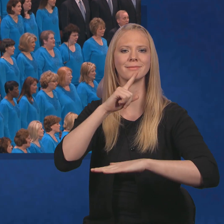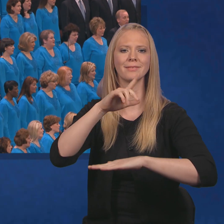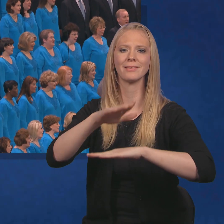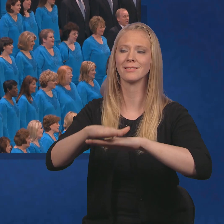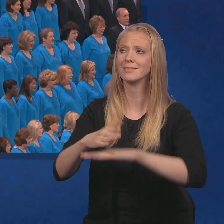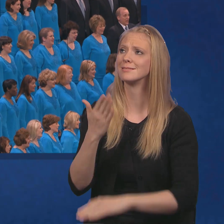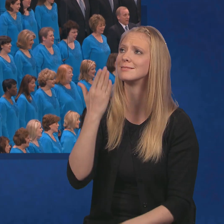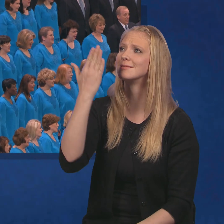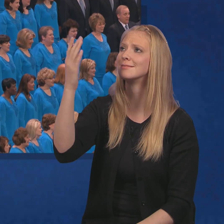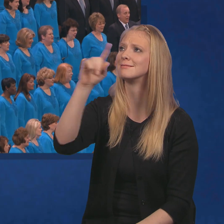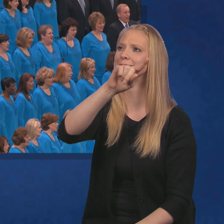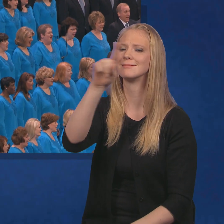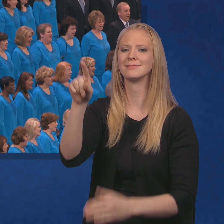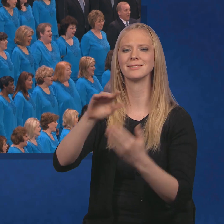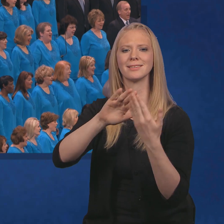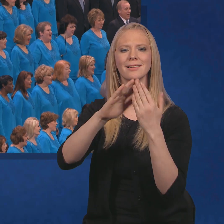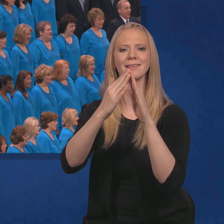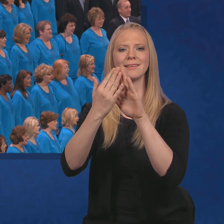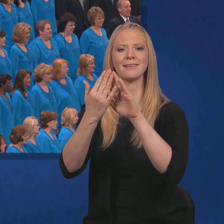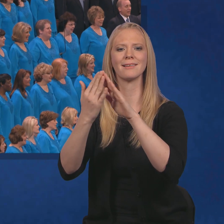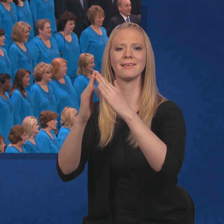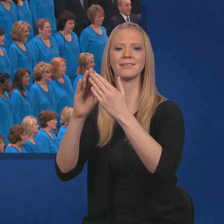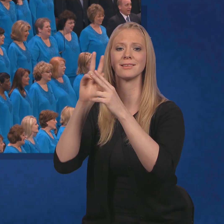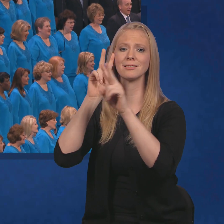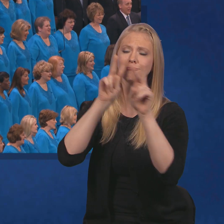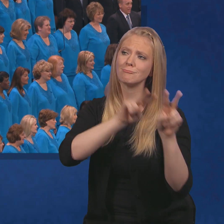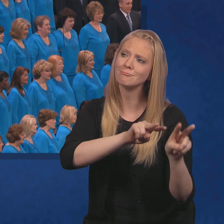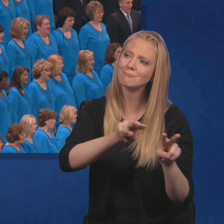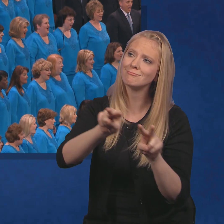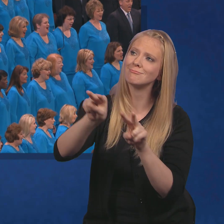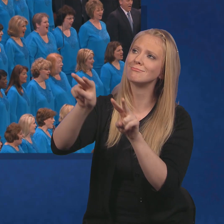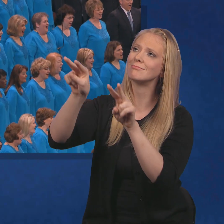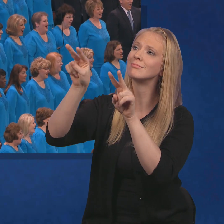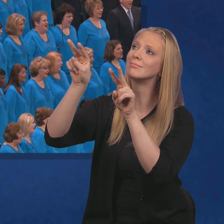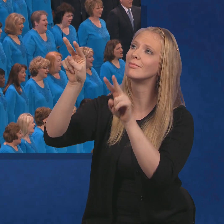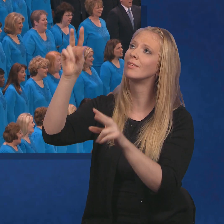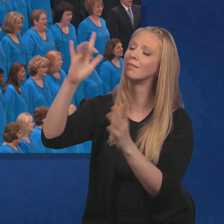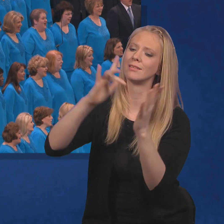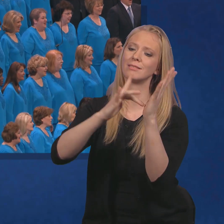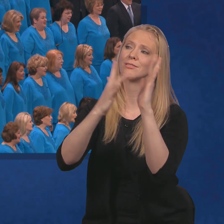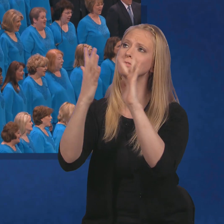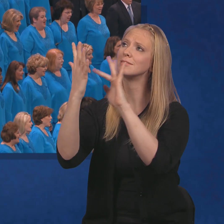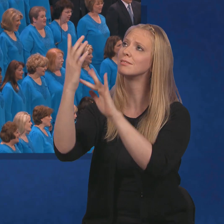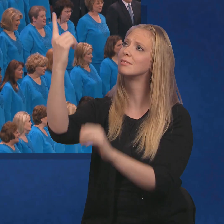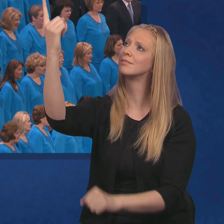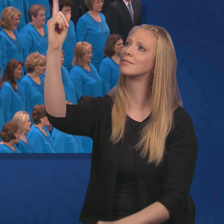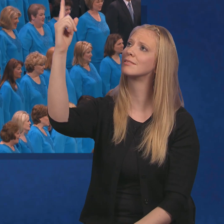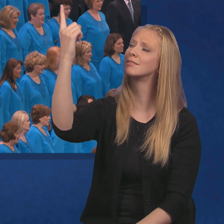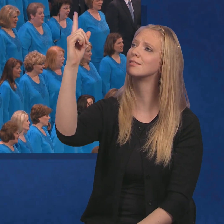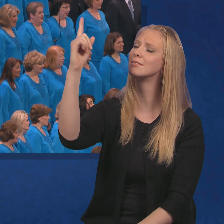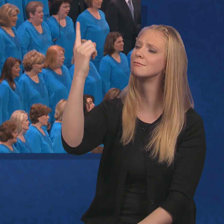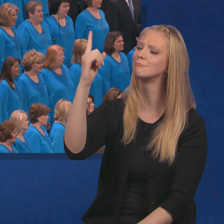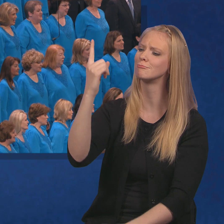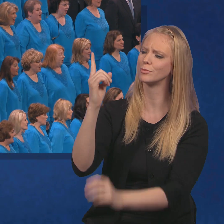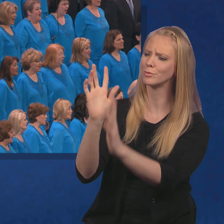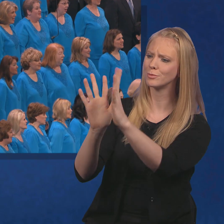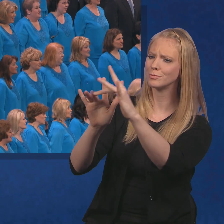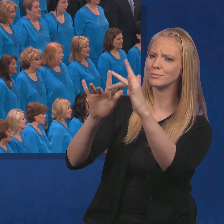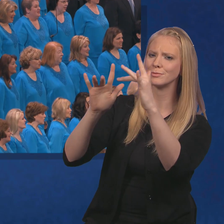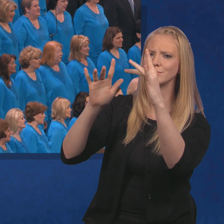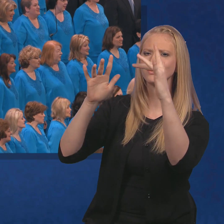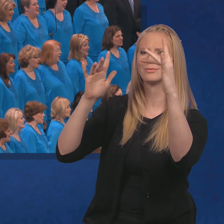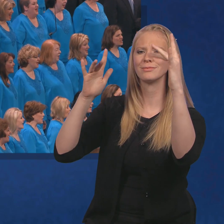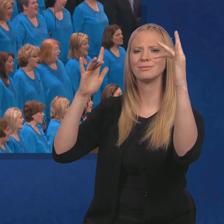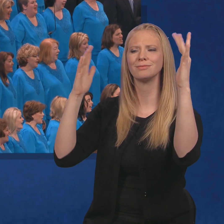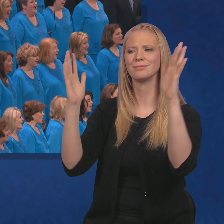with his blessing in Zion, As Jesus